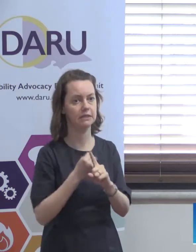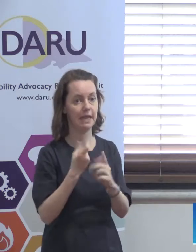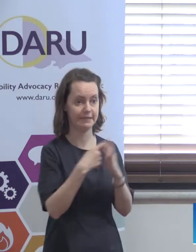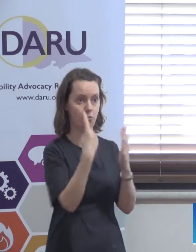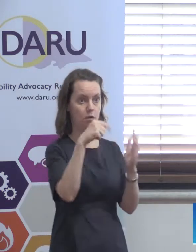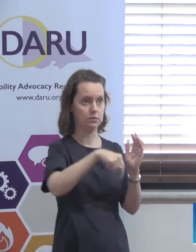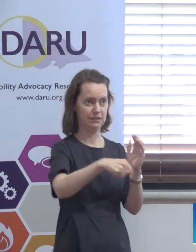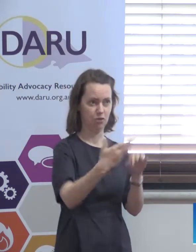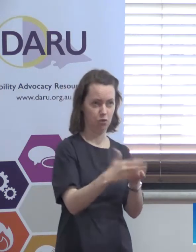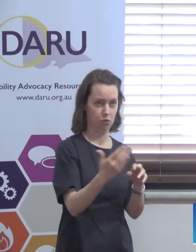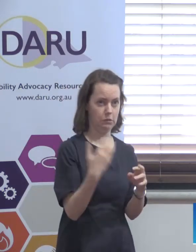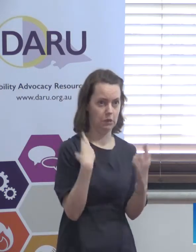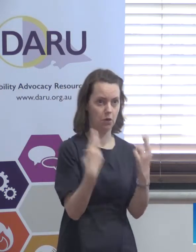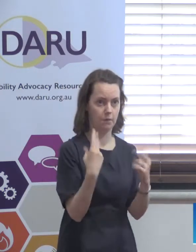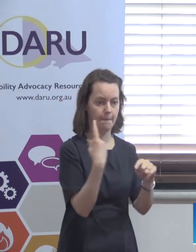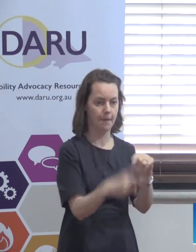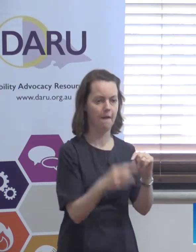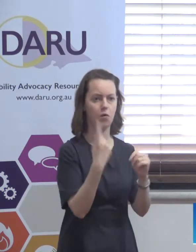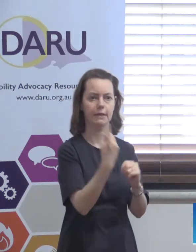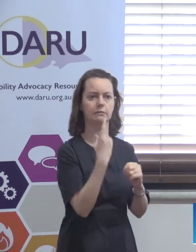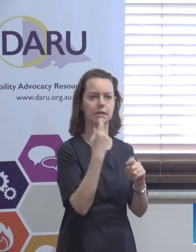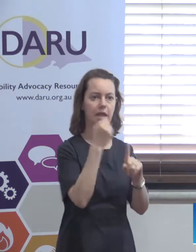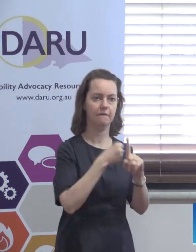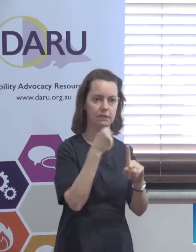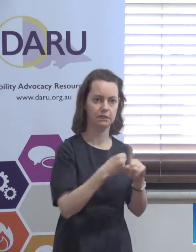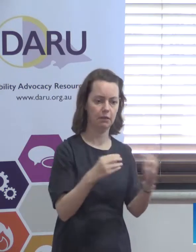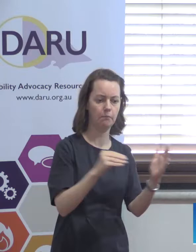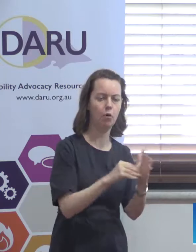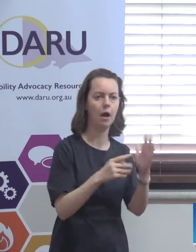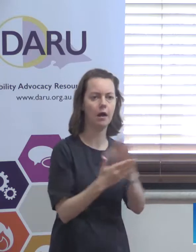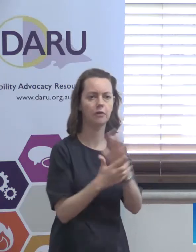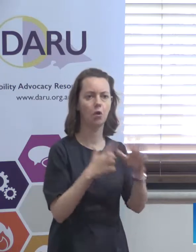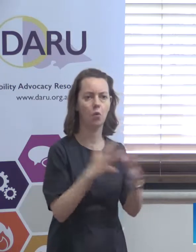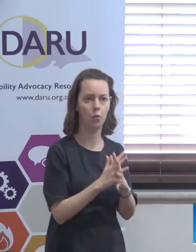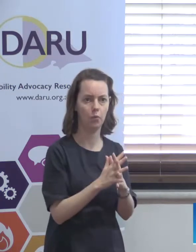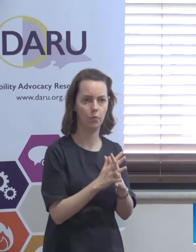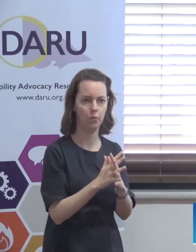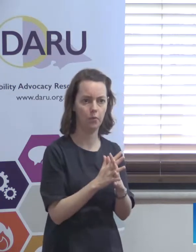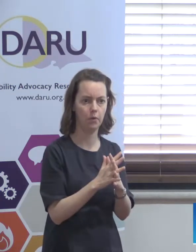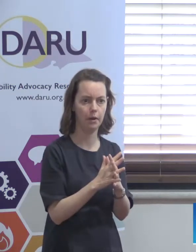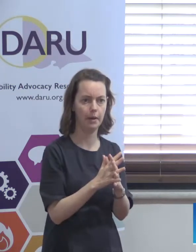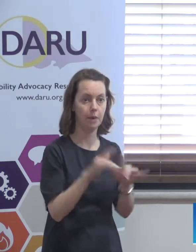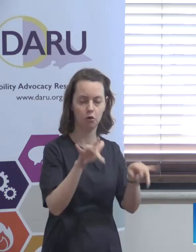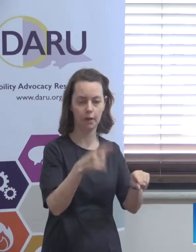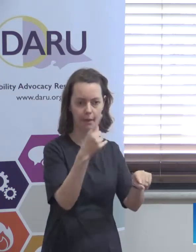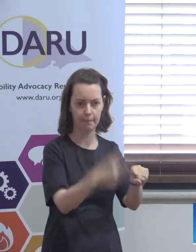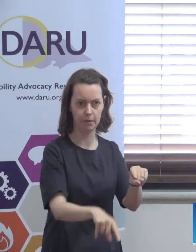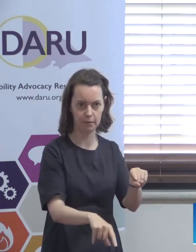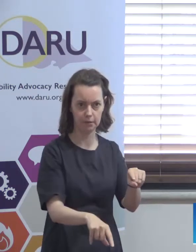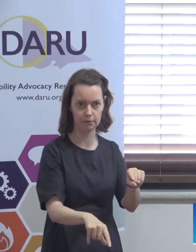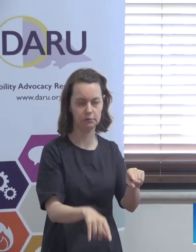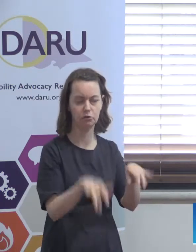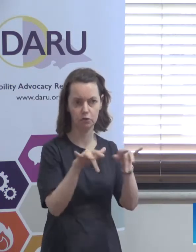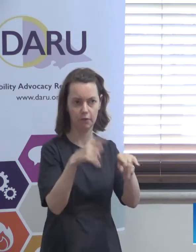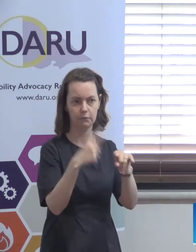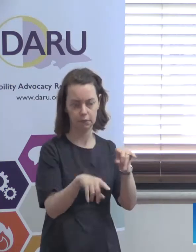without too much hassle but once it's proper, as I said, it's still in the background because these are amendments that are to